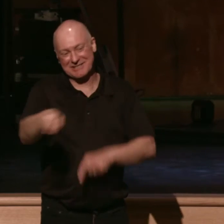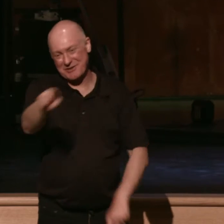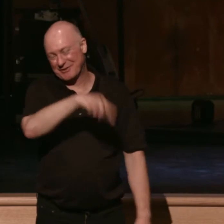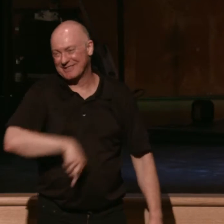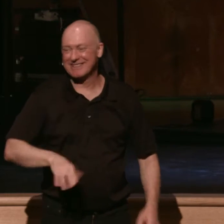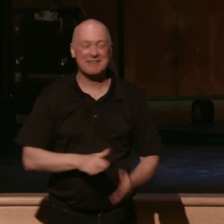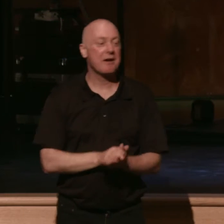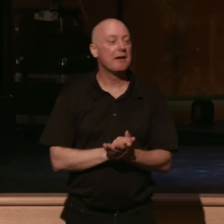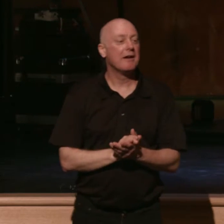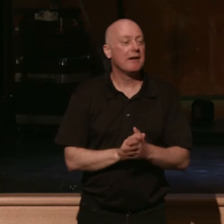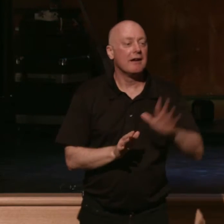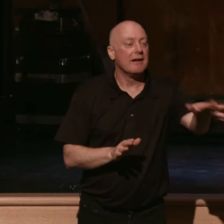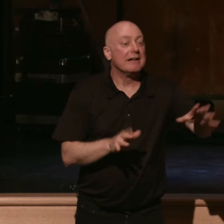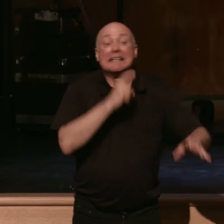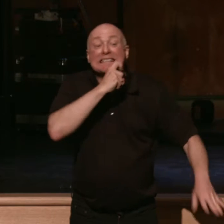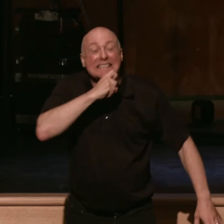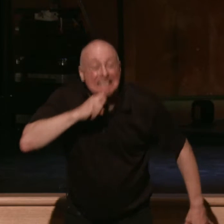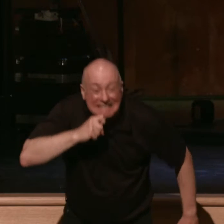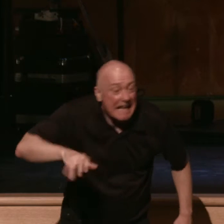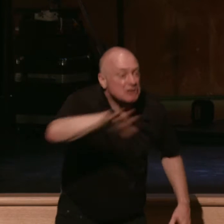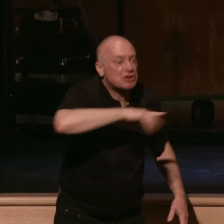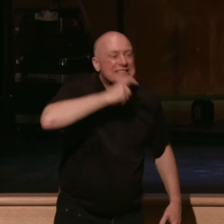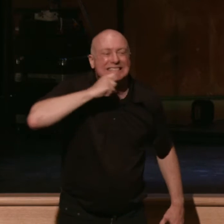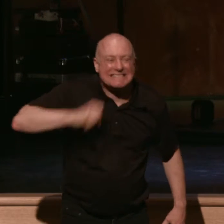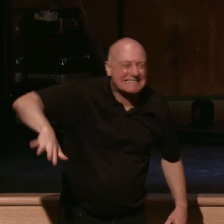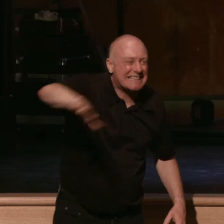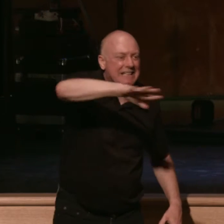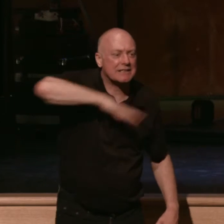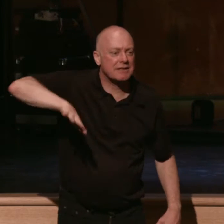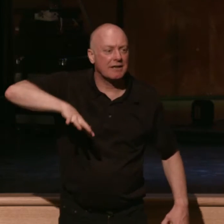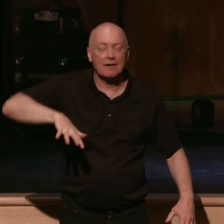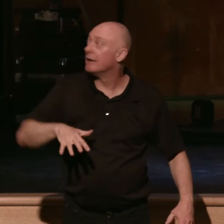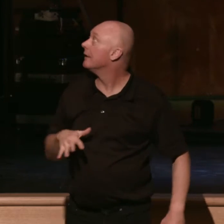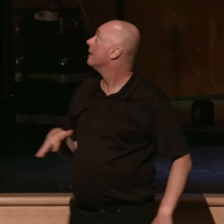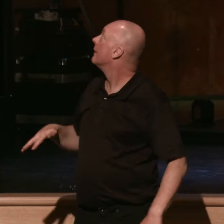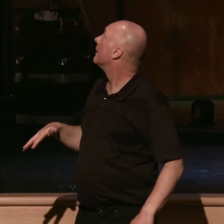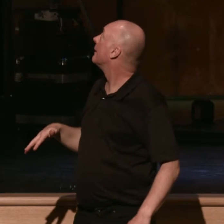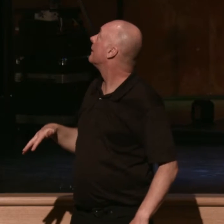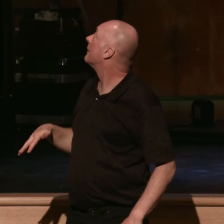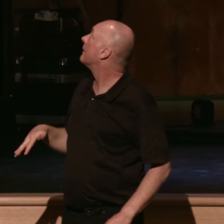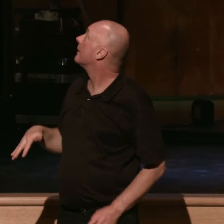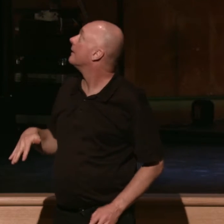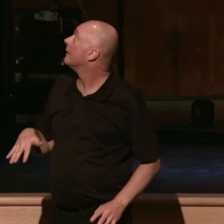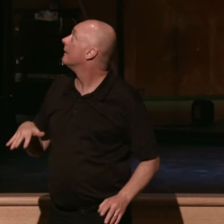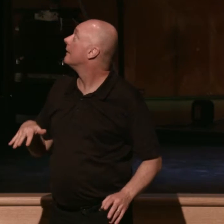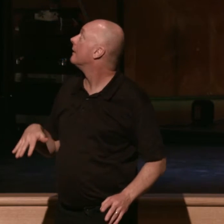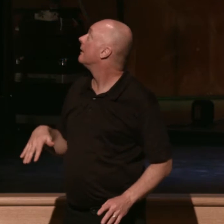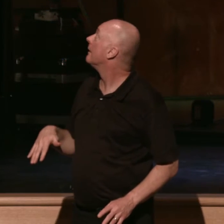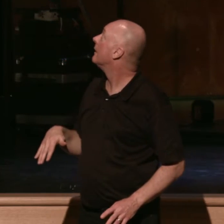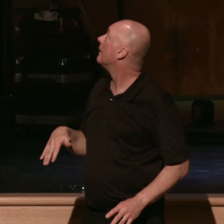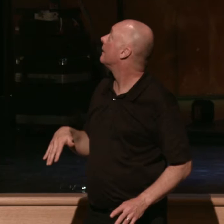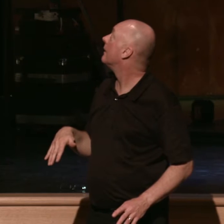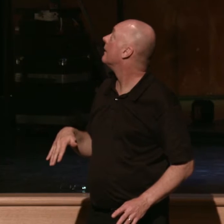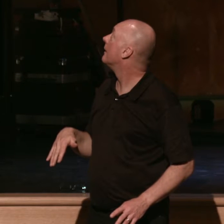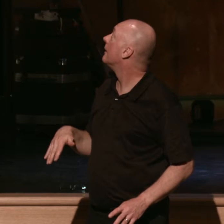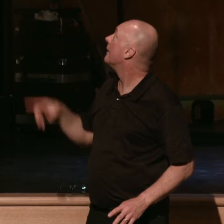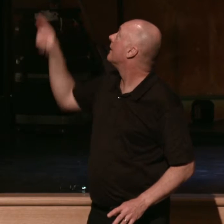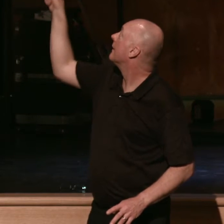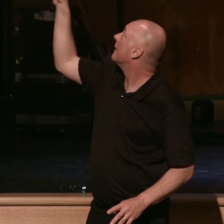This is just desert, okay? Desert and good land, Kadesh Barnea. Here's what Kadesh Barnea looks like now. It's a